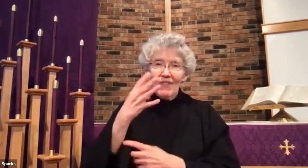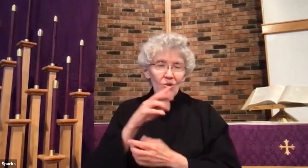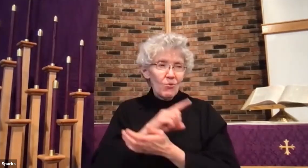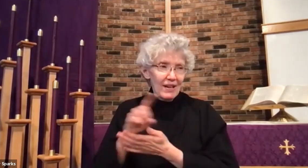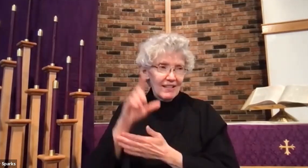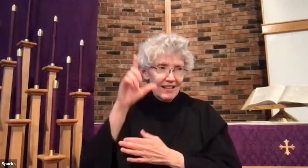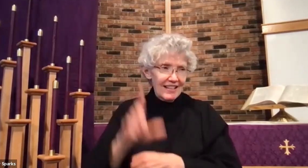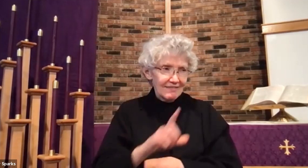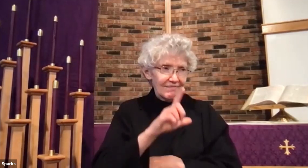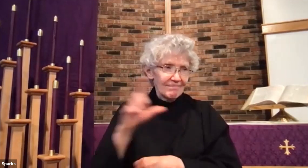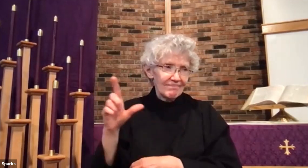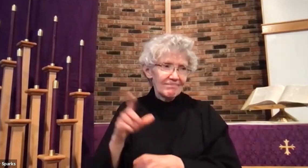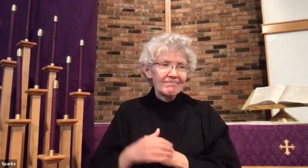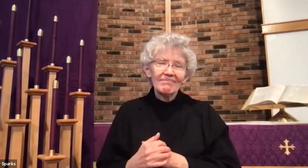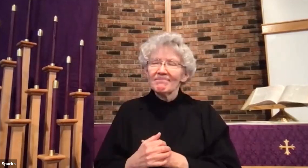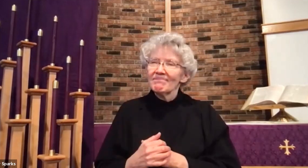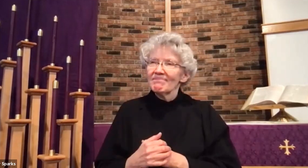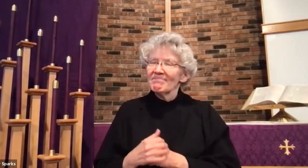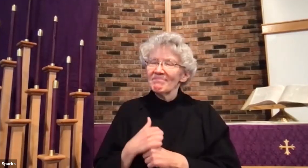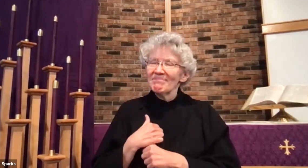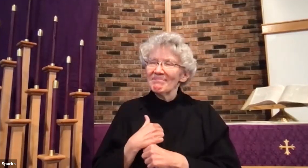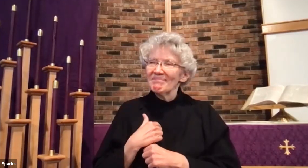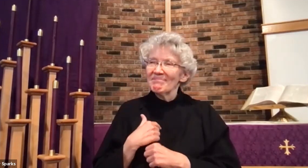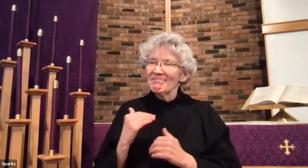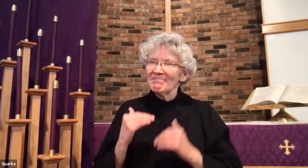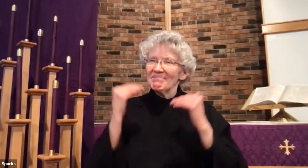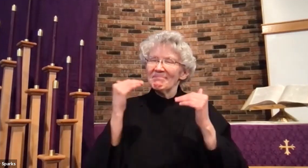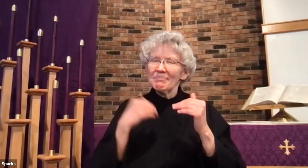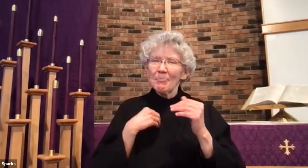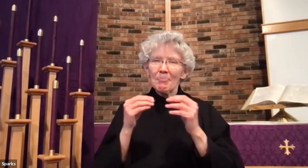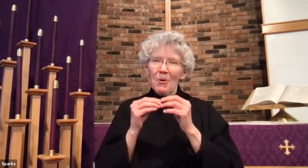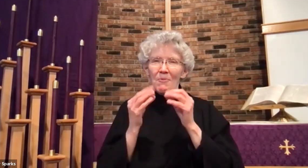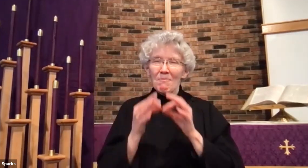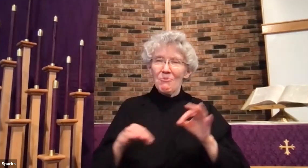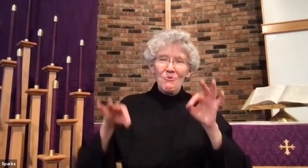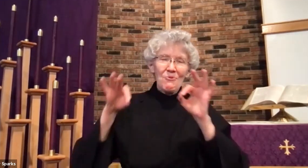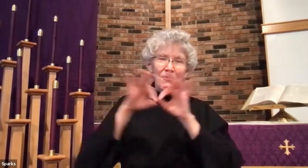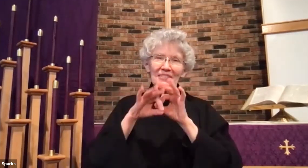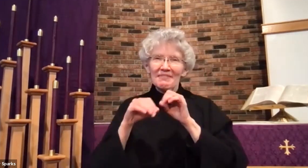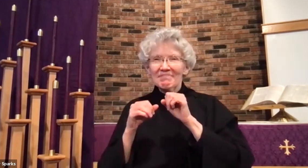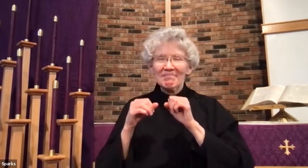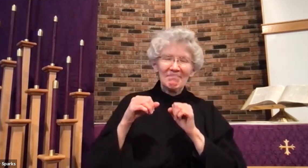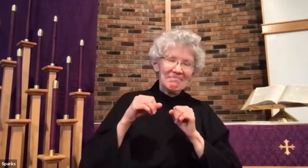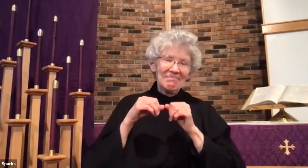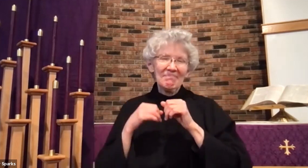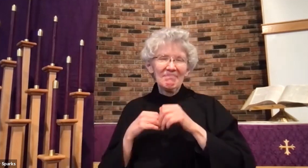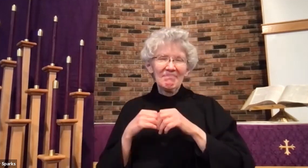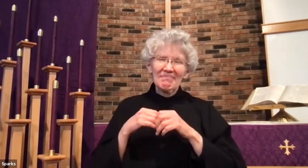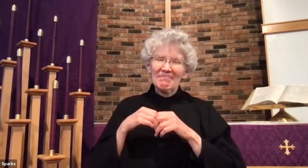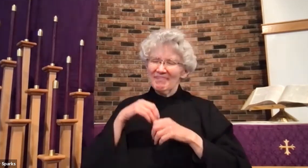not one sheep. None will be lost. None The fourth week of Lent, we